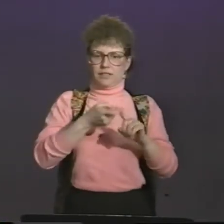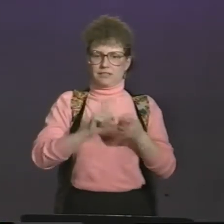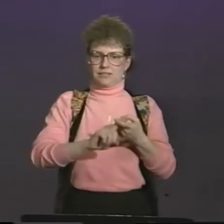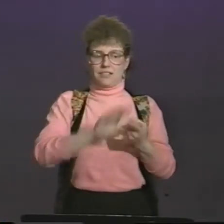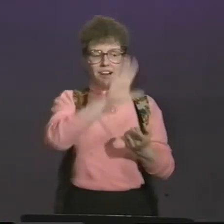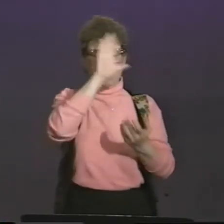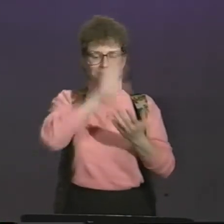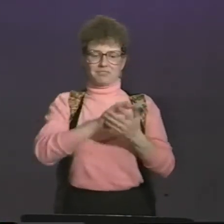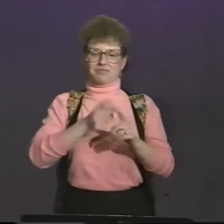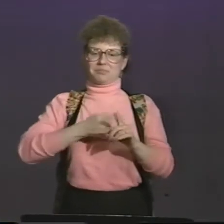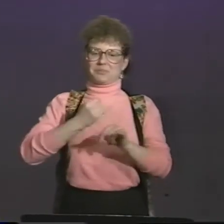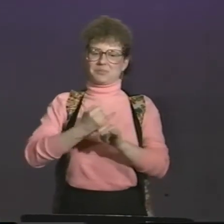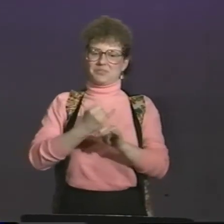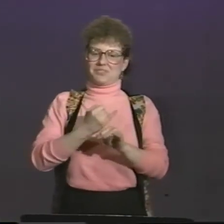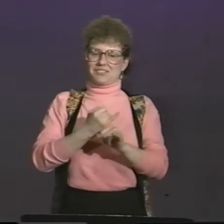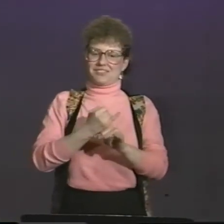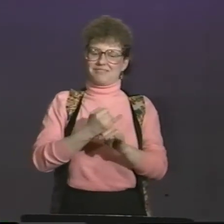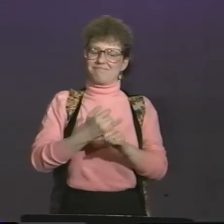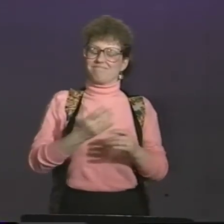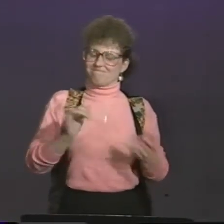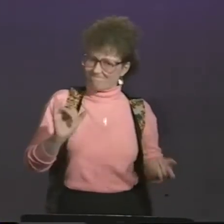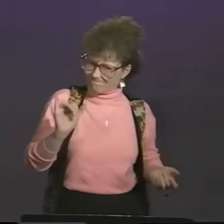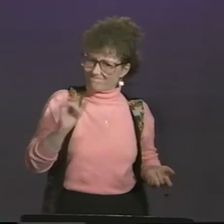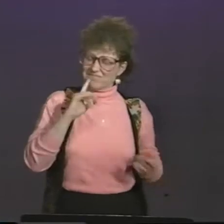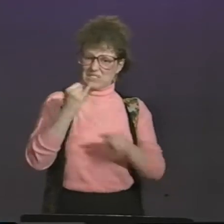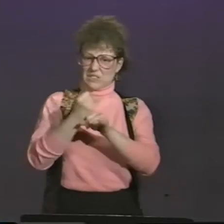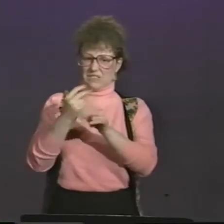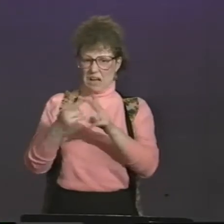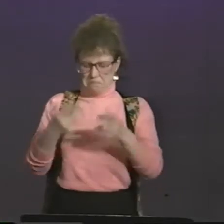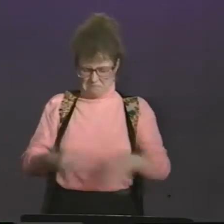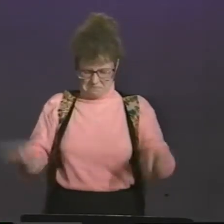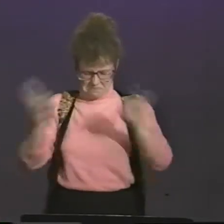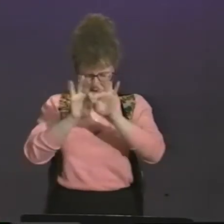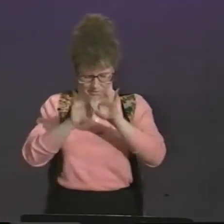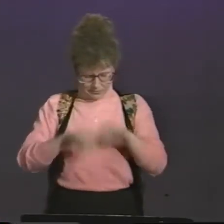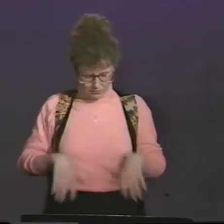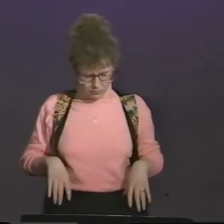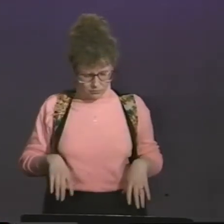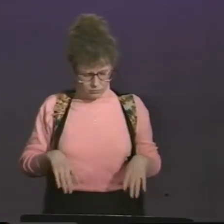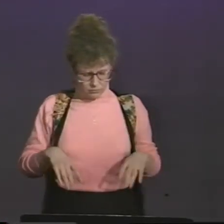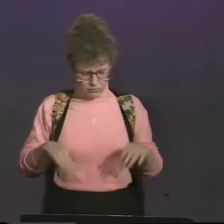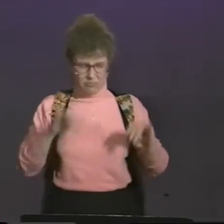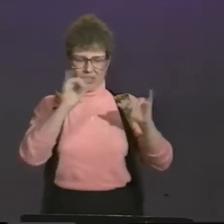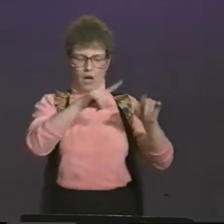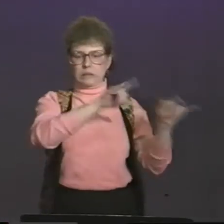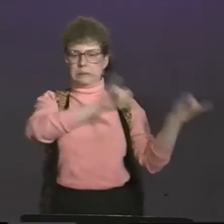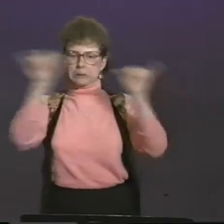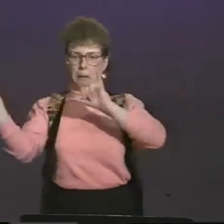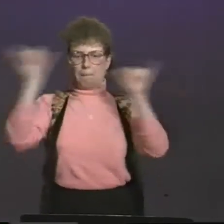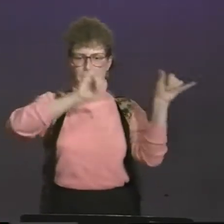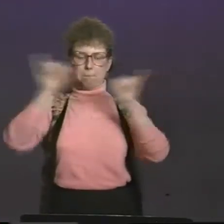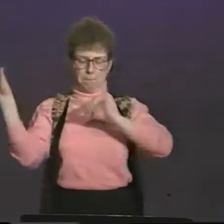And their friends tended to be the friends of their mate who had attended a residential school.